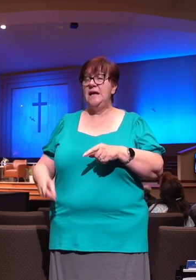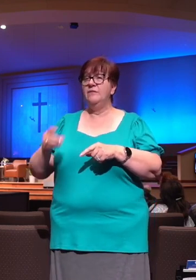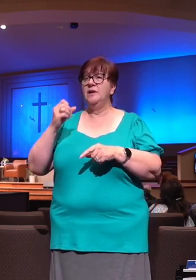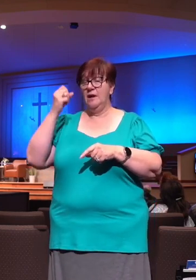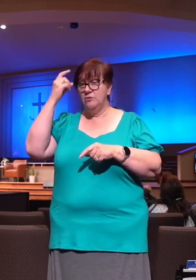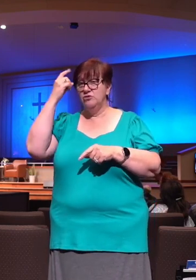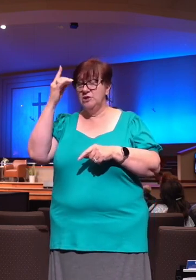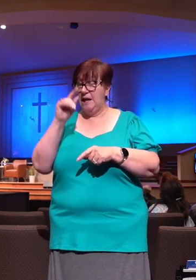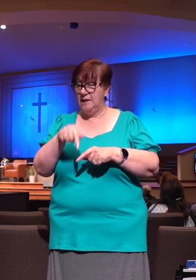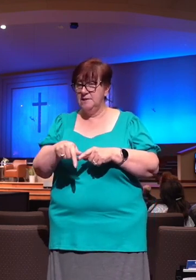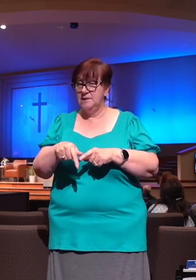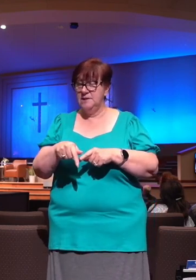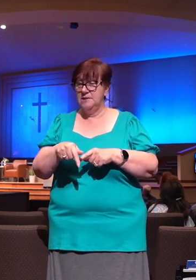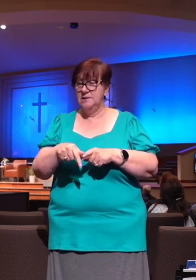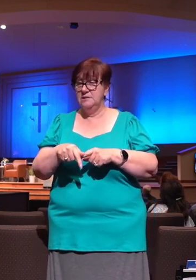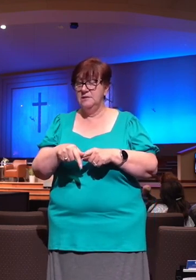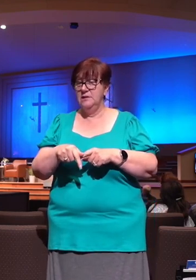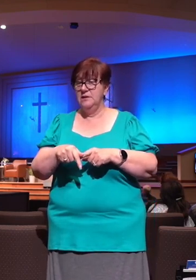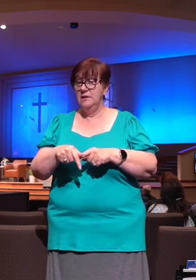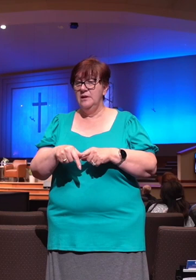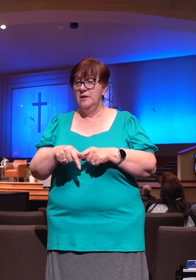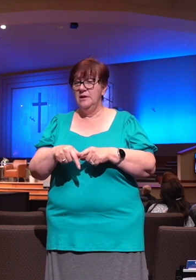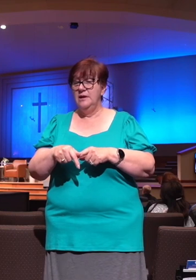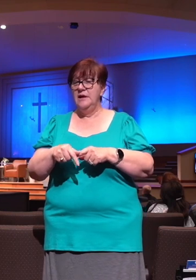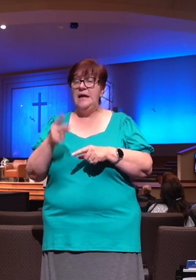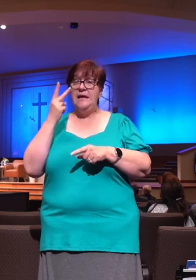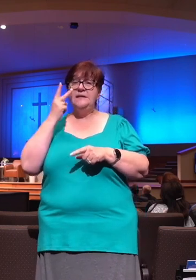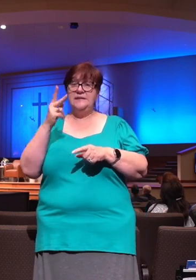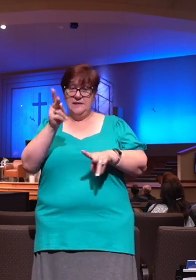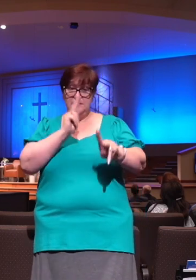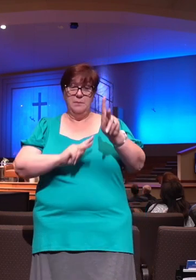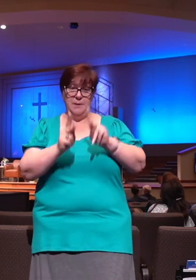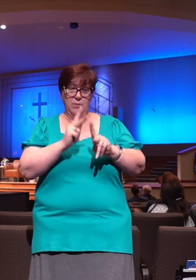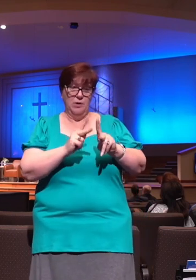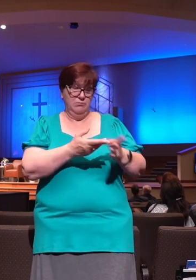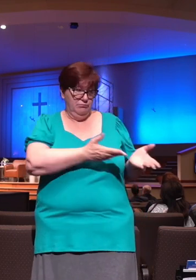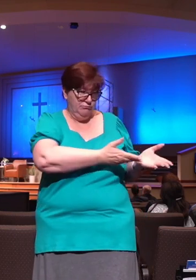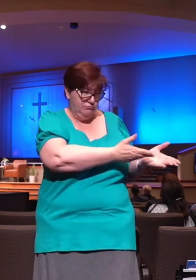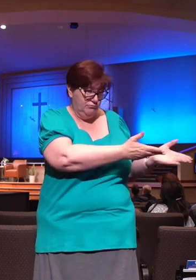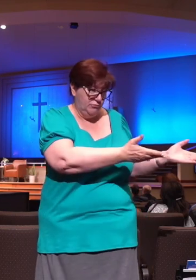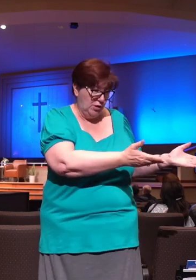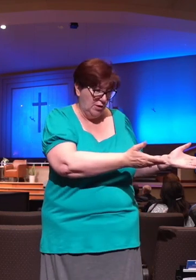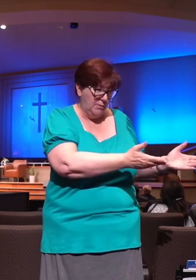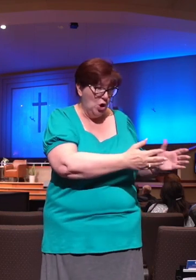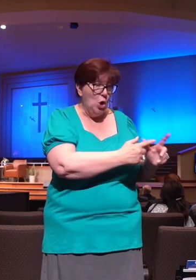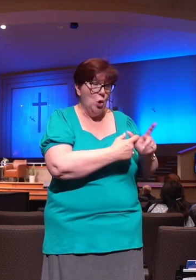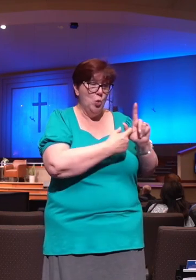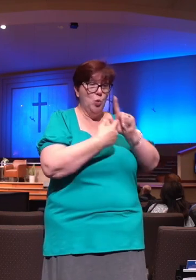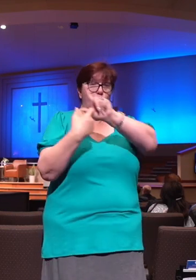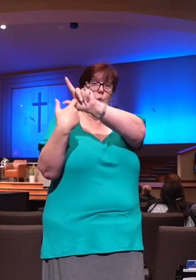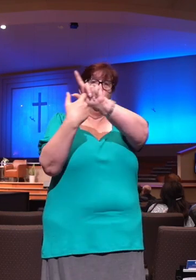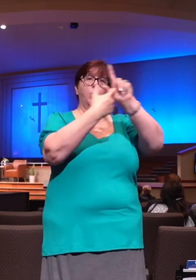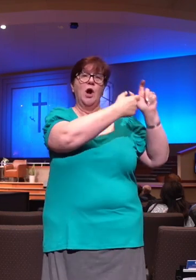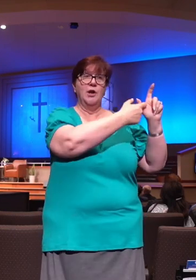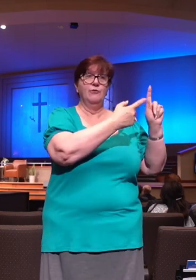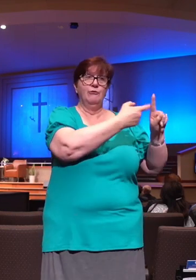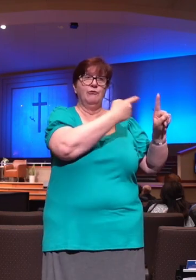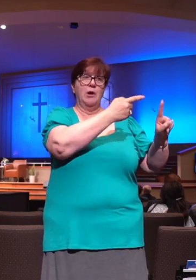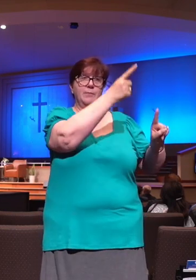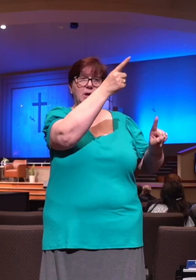that pursue, not God, but they run and they drink the offerings of blood. And David makes the conscious decision that God, even